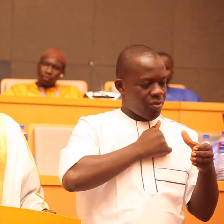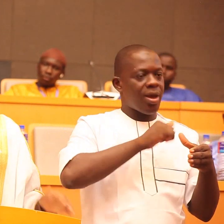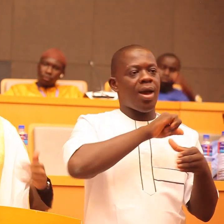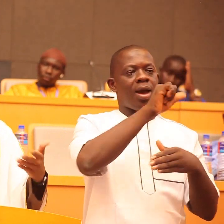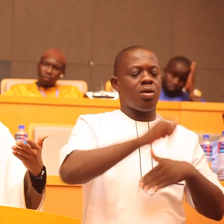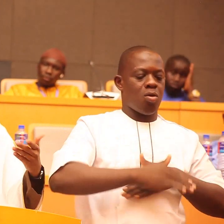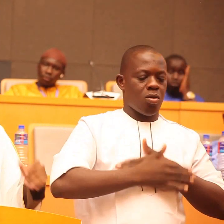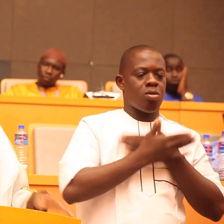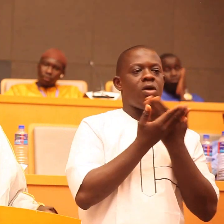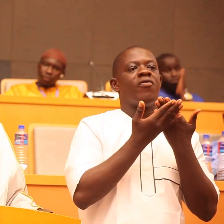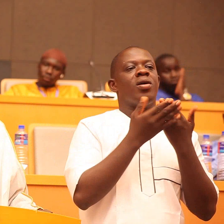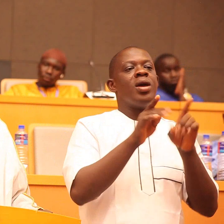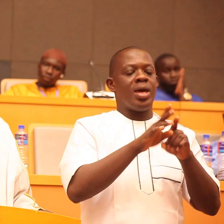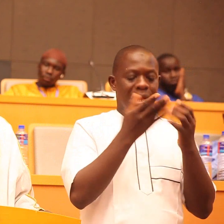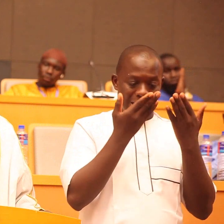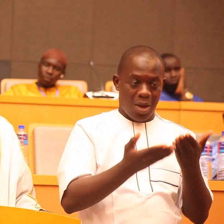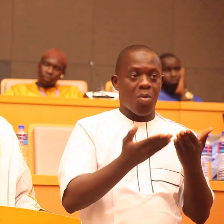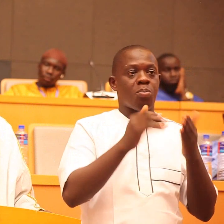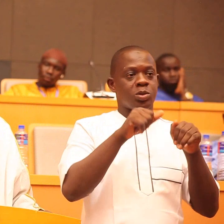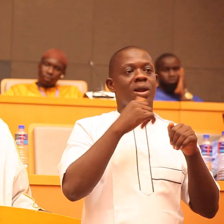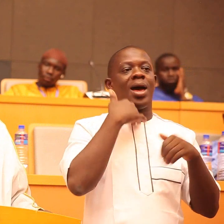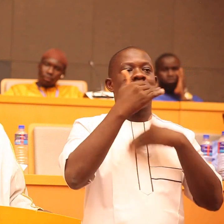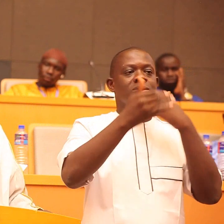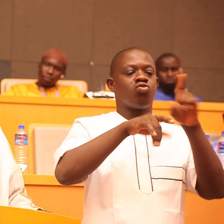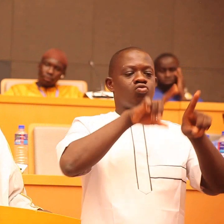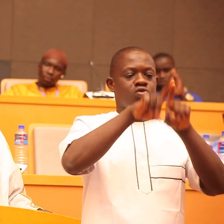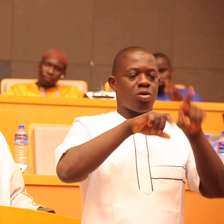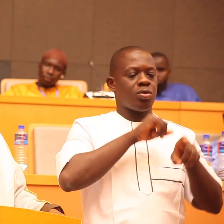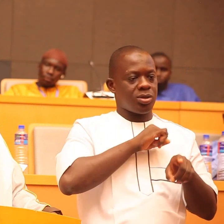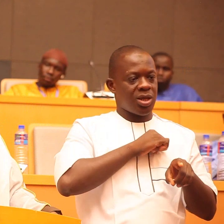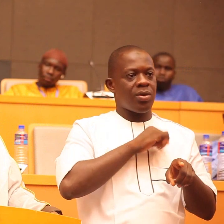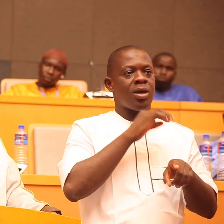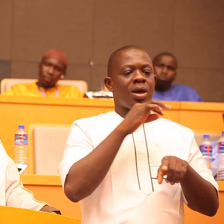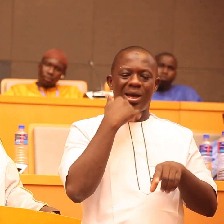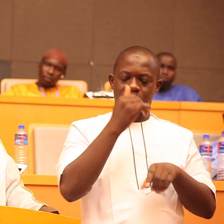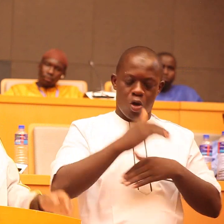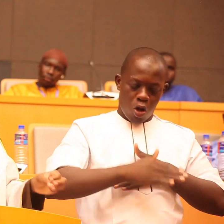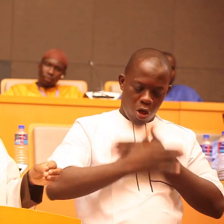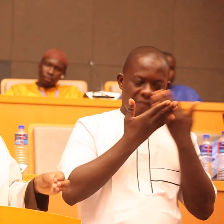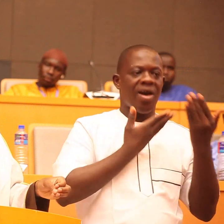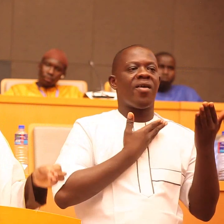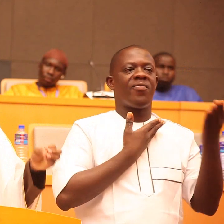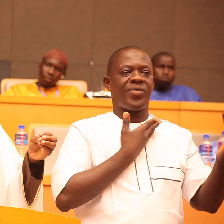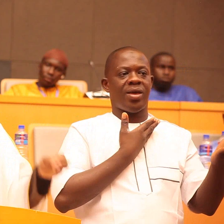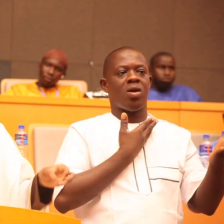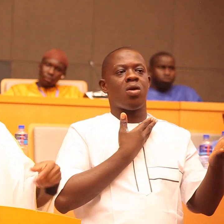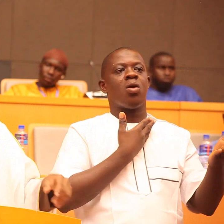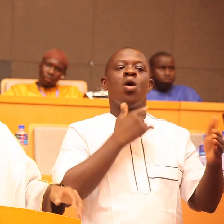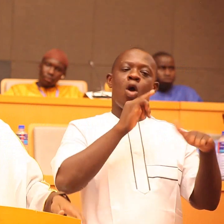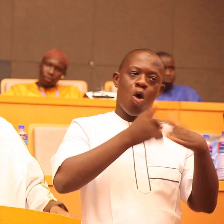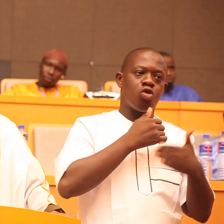now question yourself is that affection is in your marriage is that you know